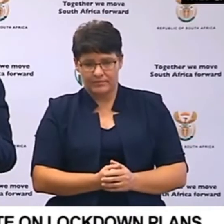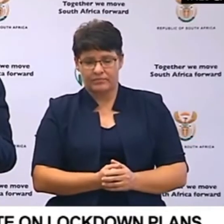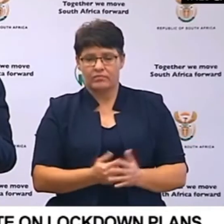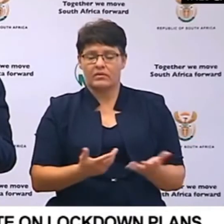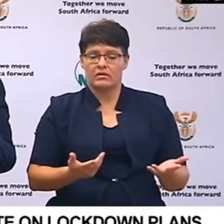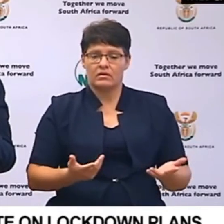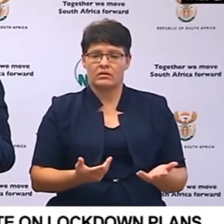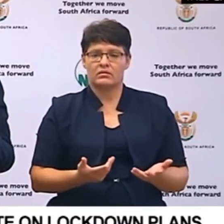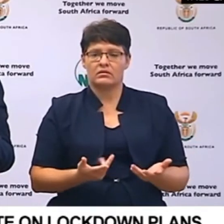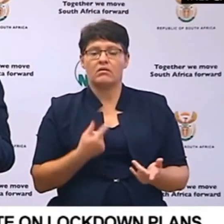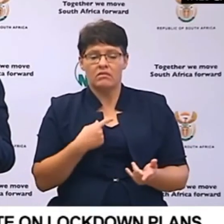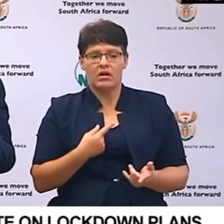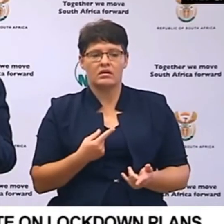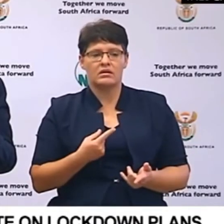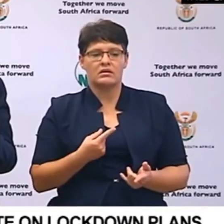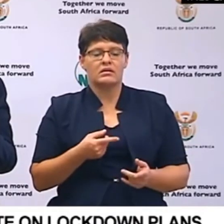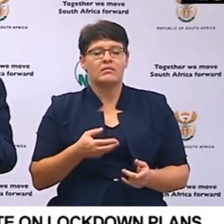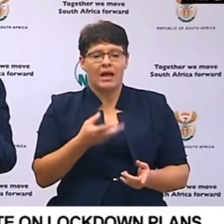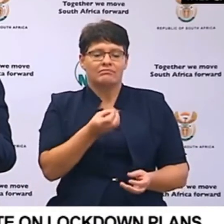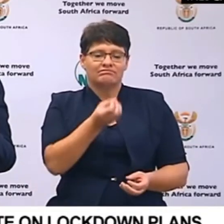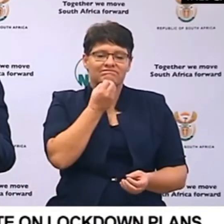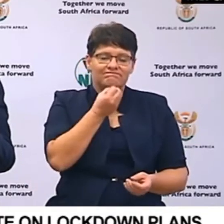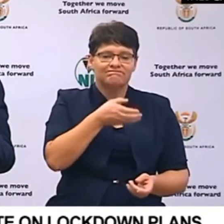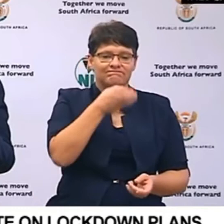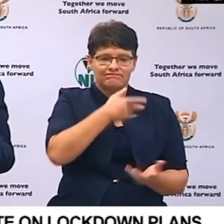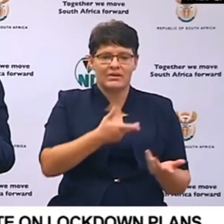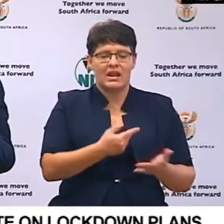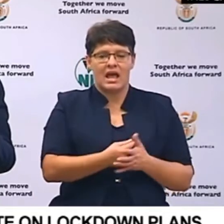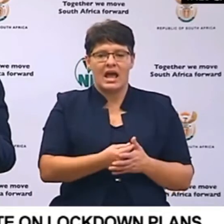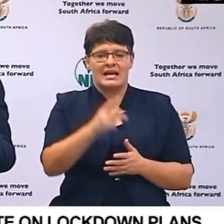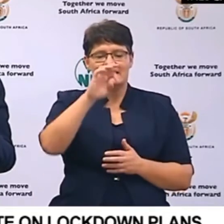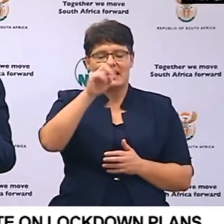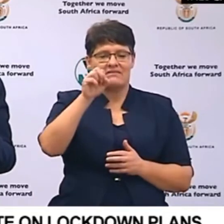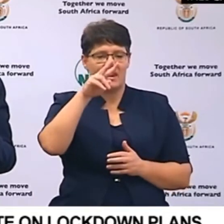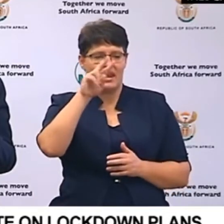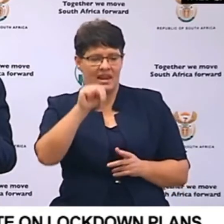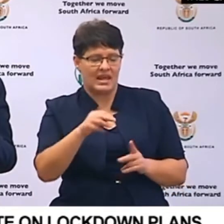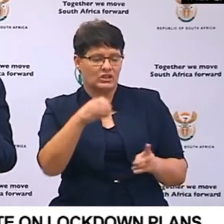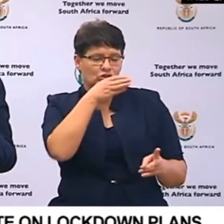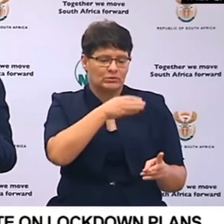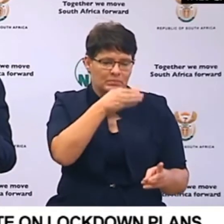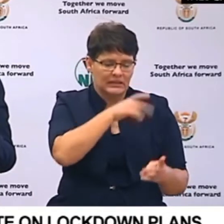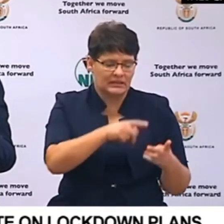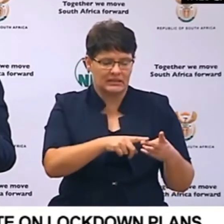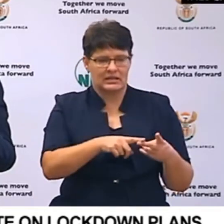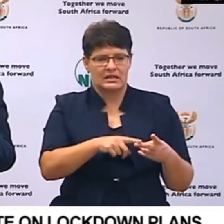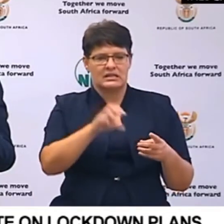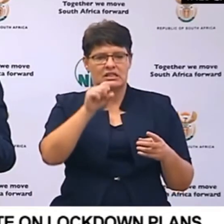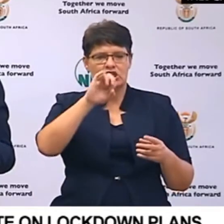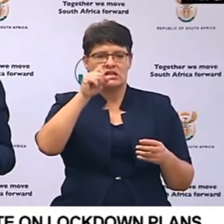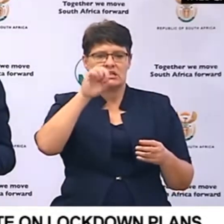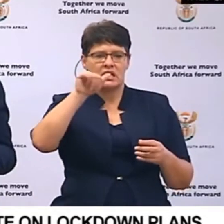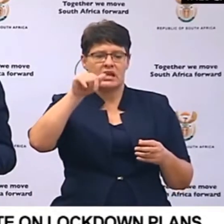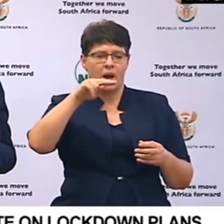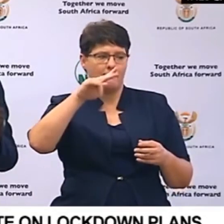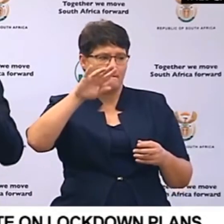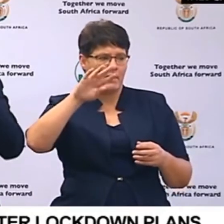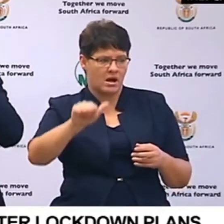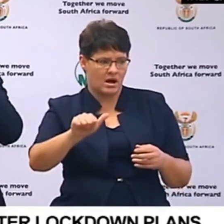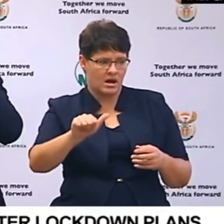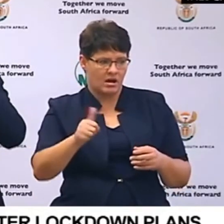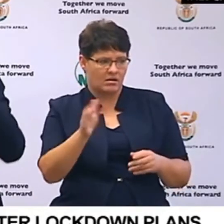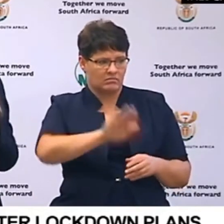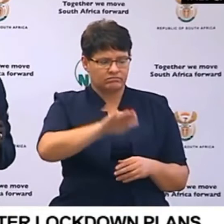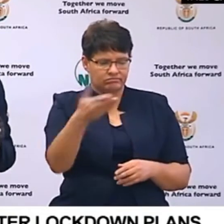on consumption premises including taverns ship bins shisanyama where liquor is sold